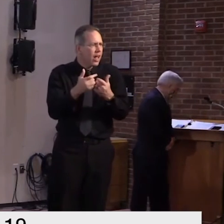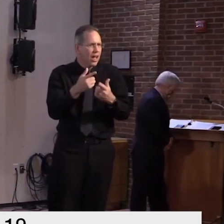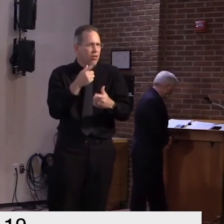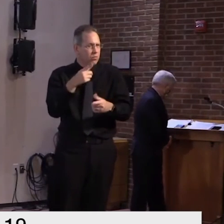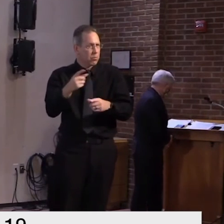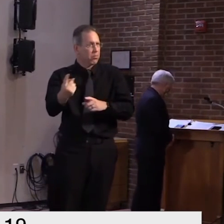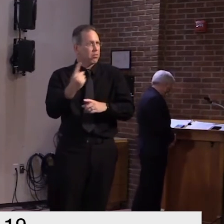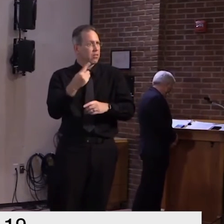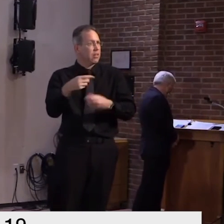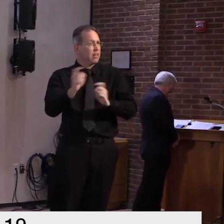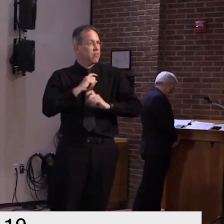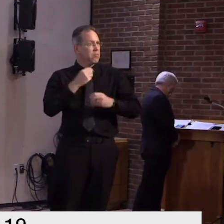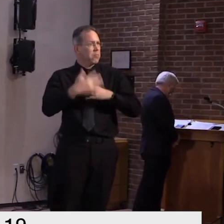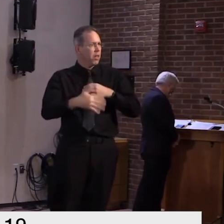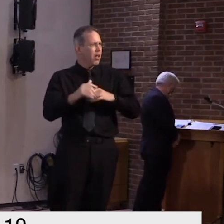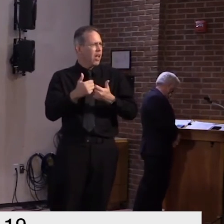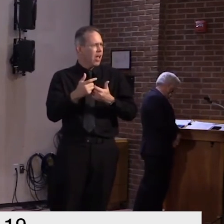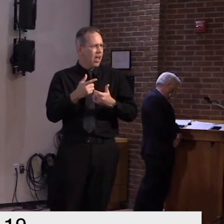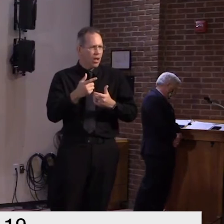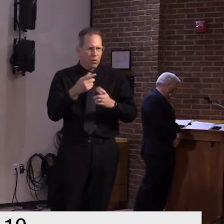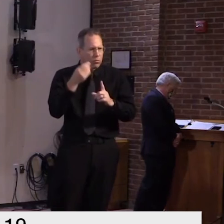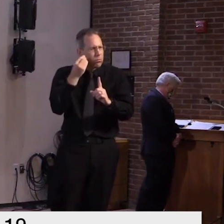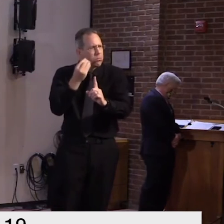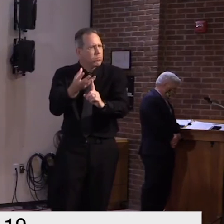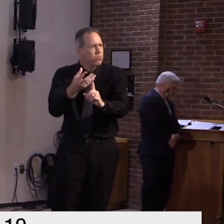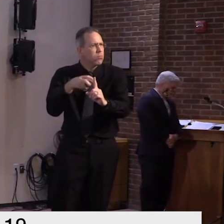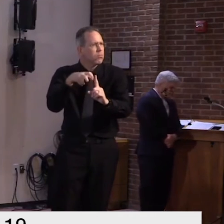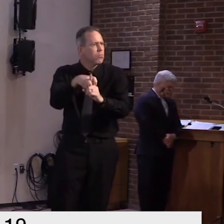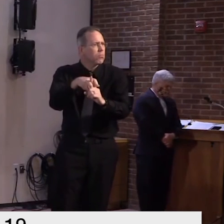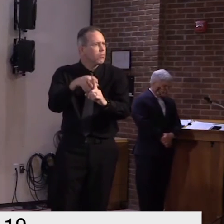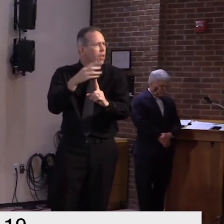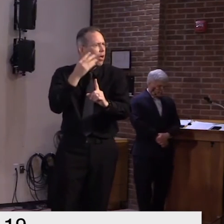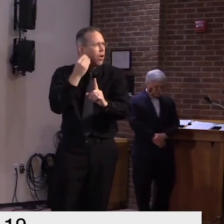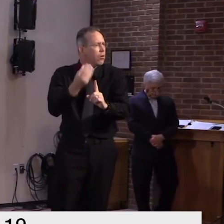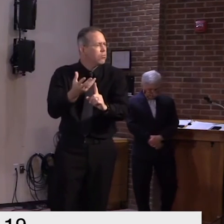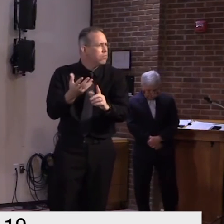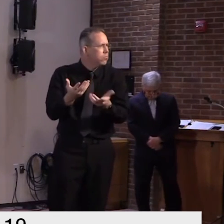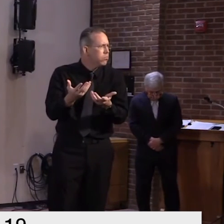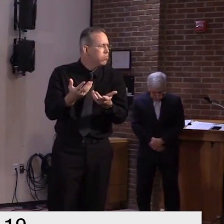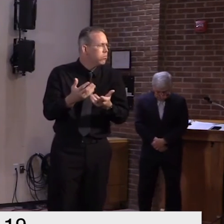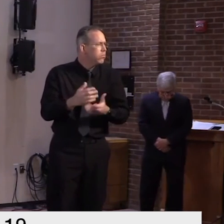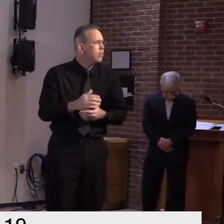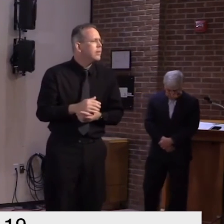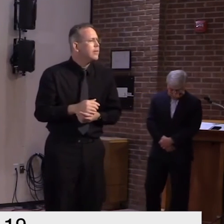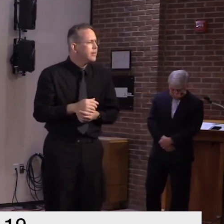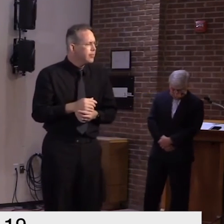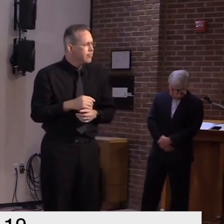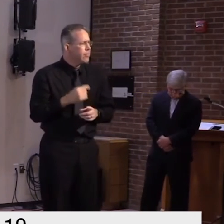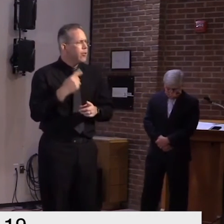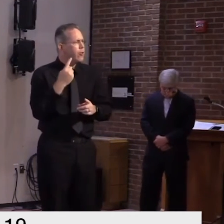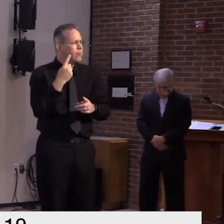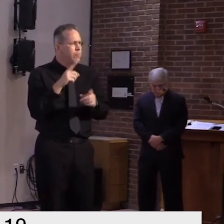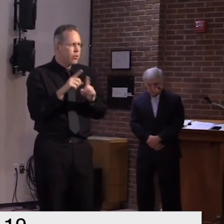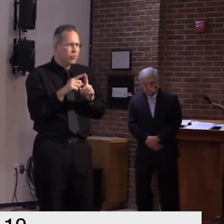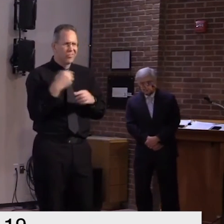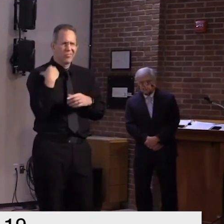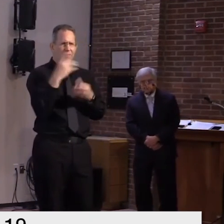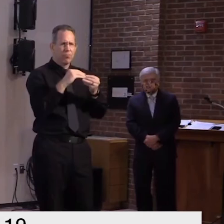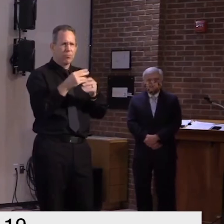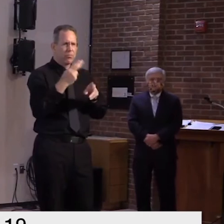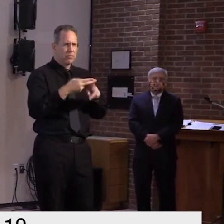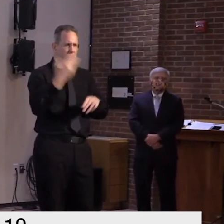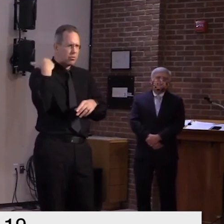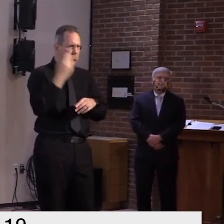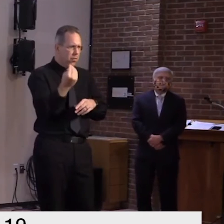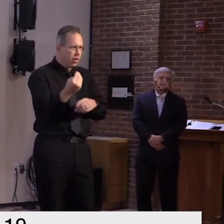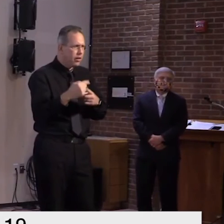appreciate the fact that in a low prevalence setting a positive result may mean something different than it would mean